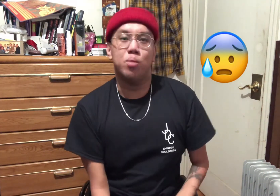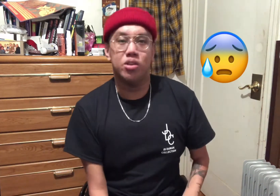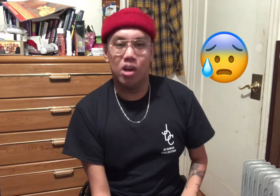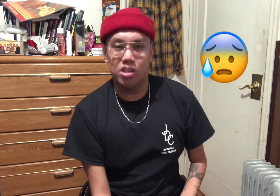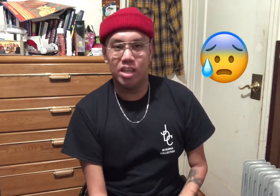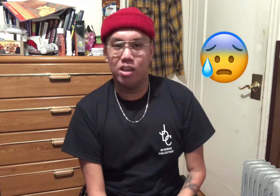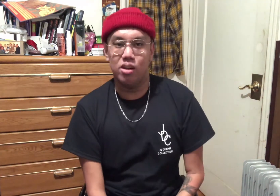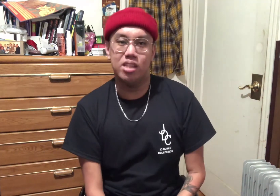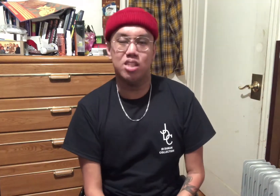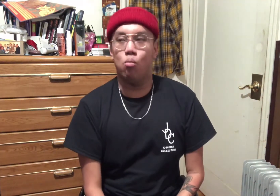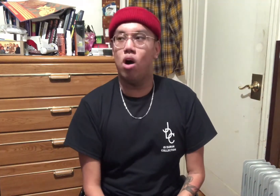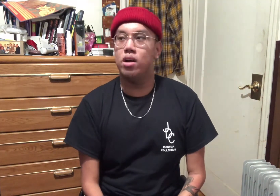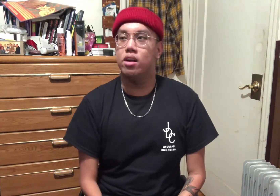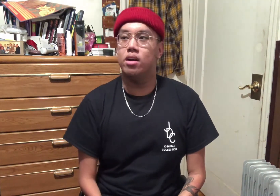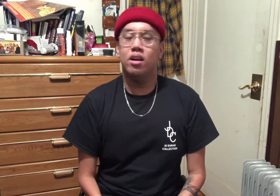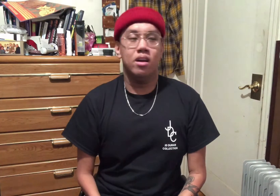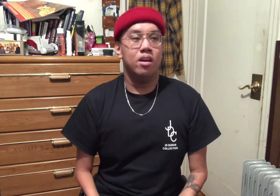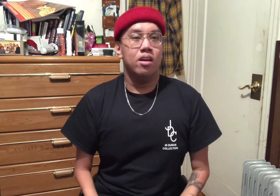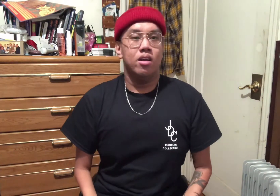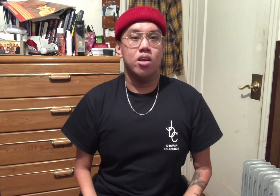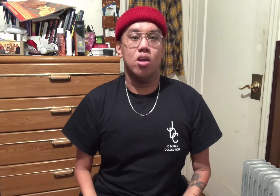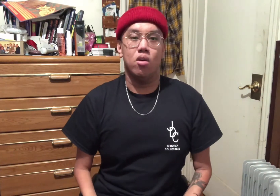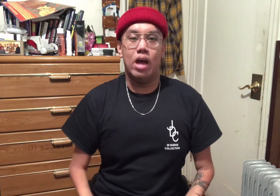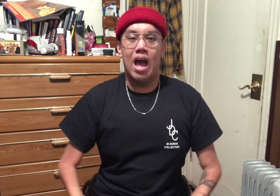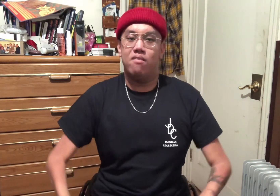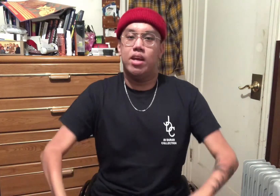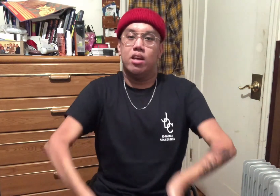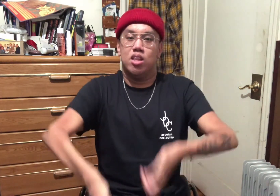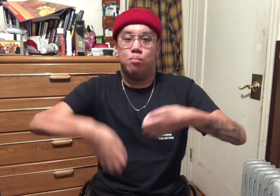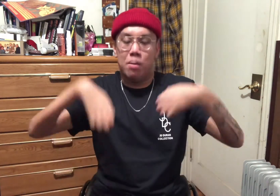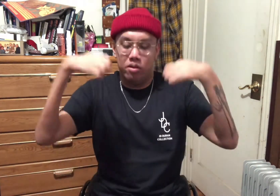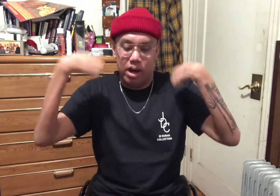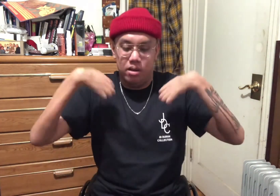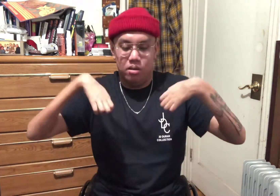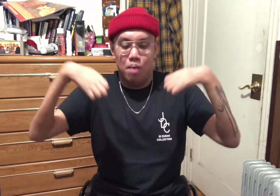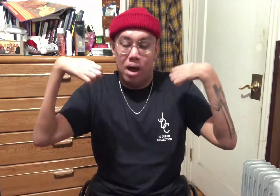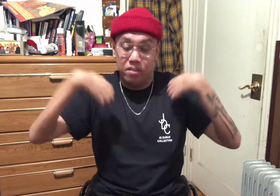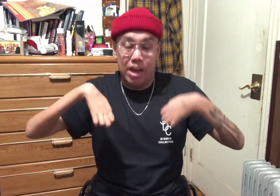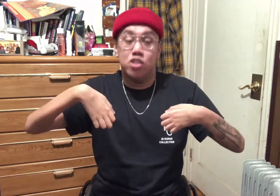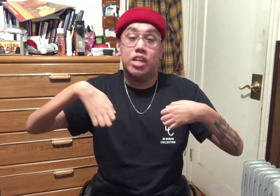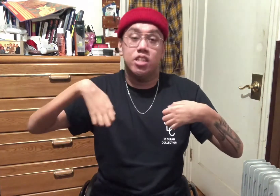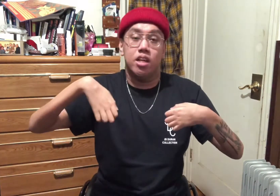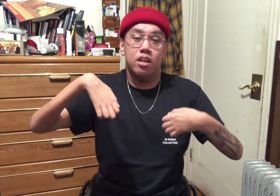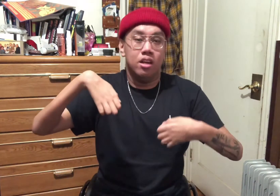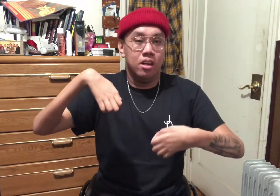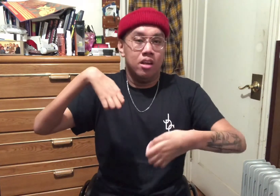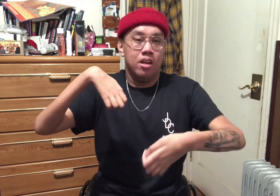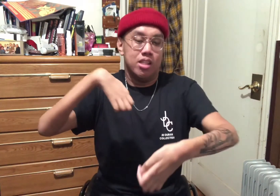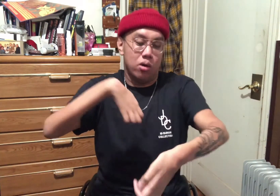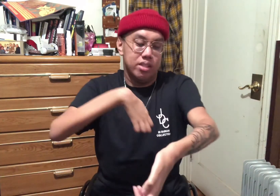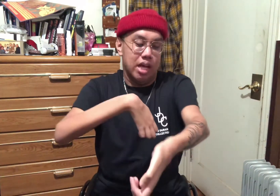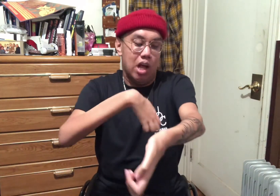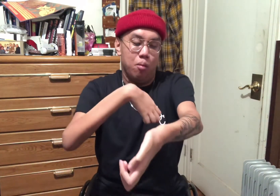thirsty, and you need some water. You know, having the proper amount of hydration is going to help,